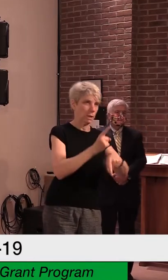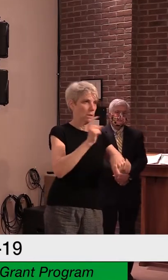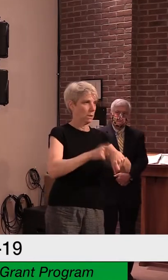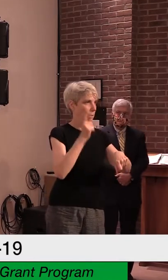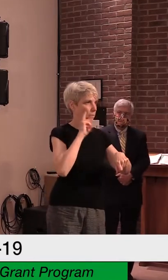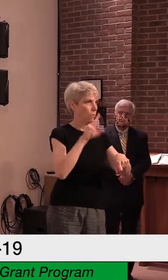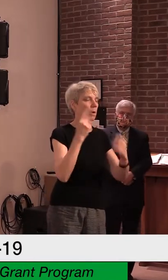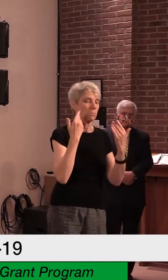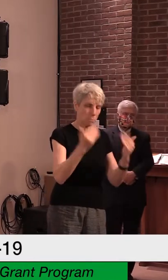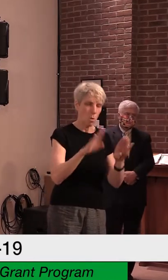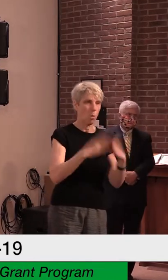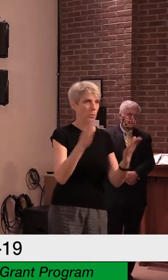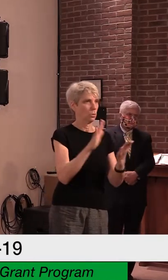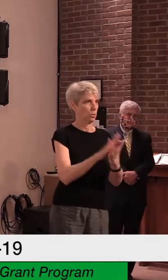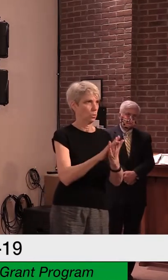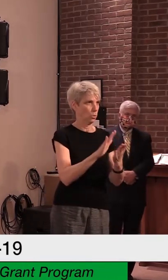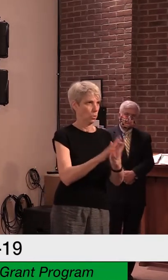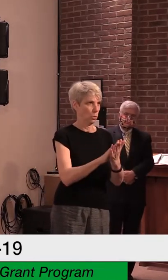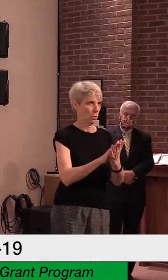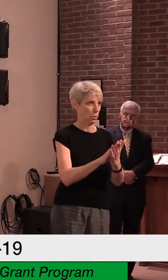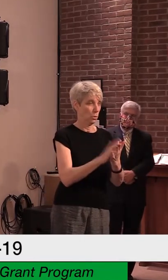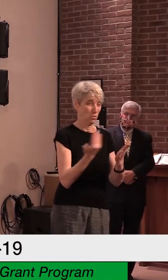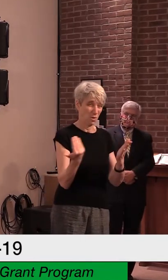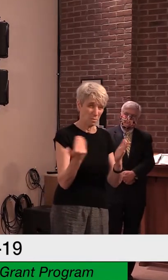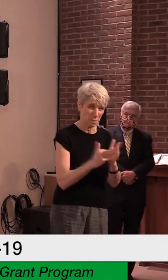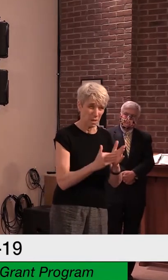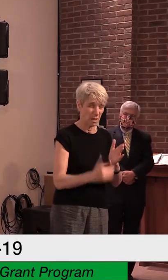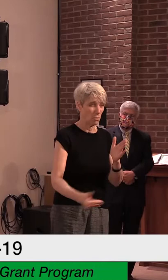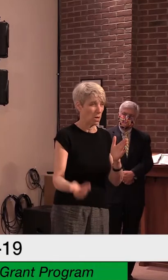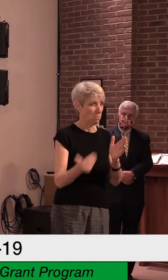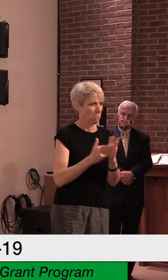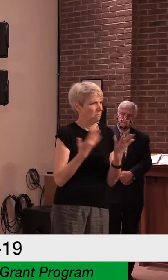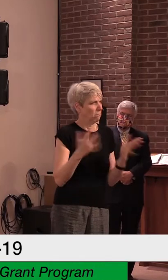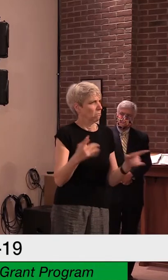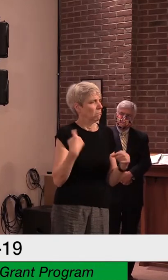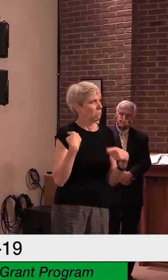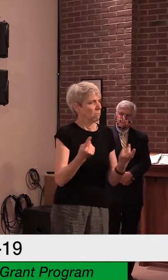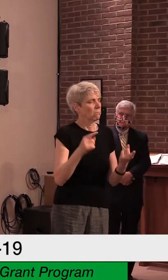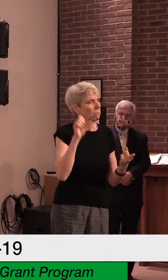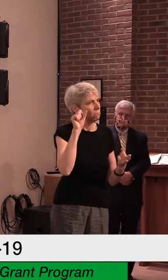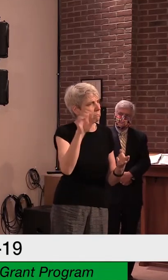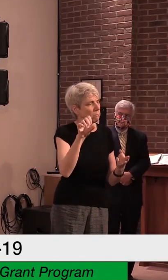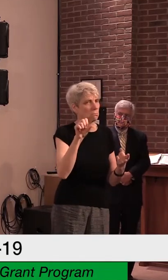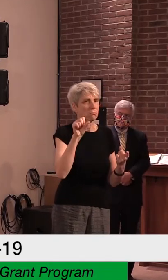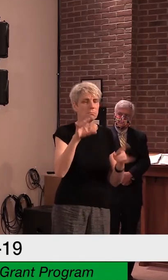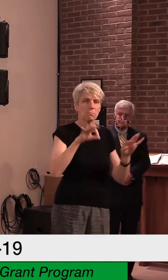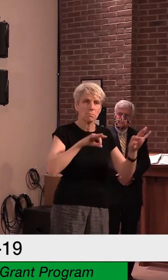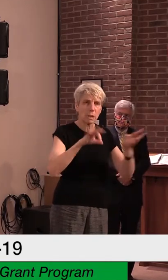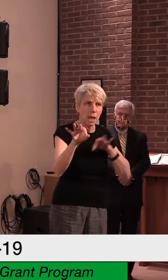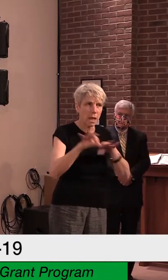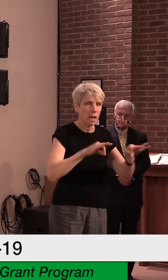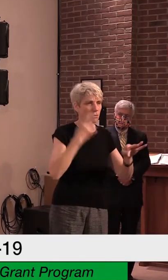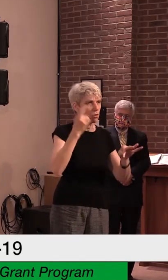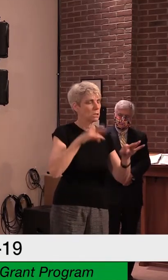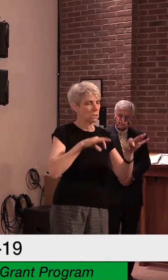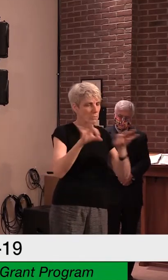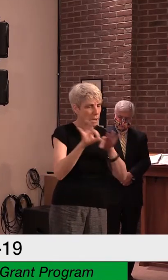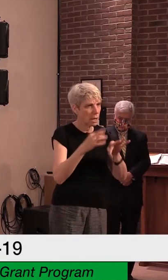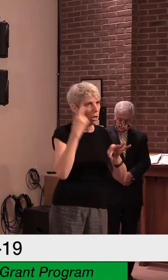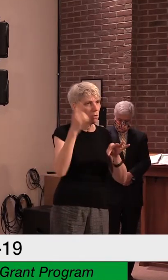we've spent so many press conferences discussing that issue and even bringing guests to the podium frequently.